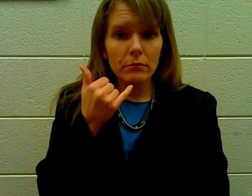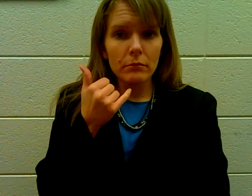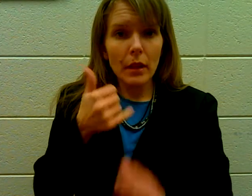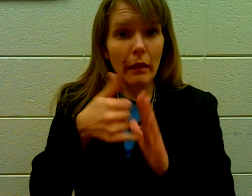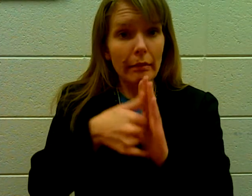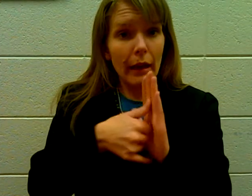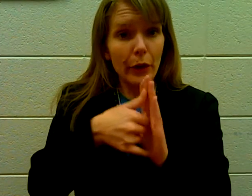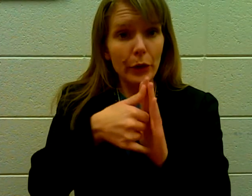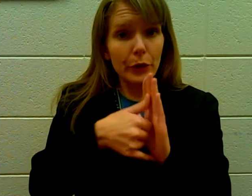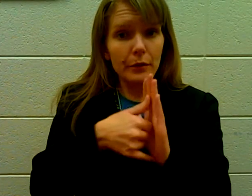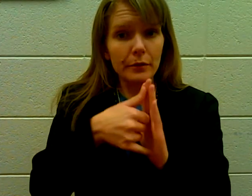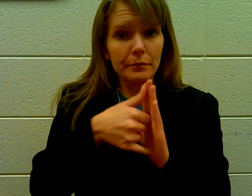Locker.